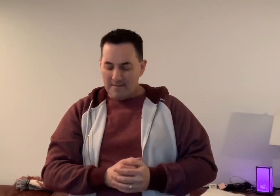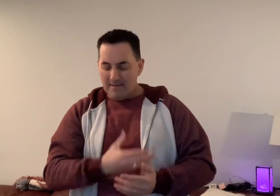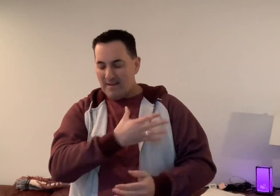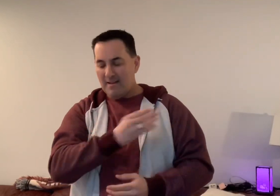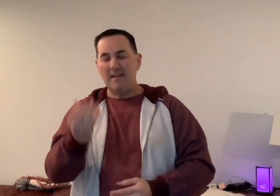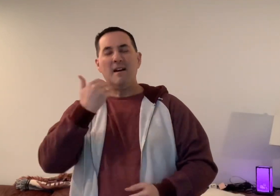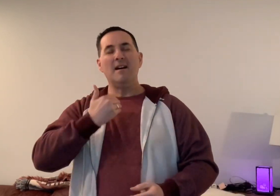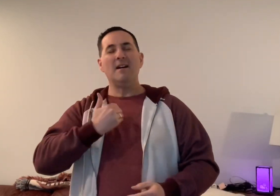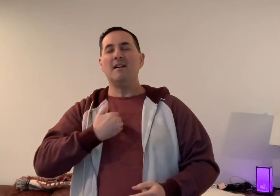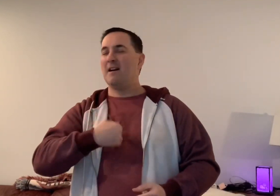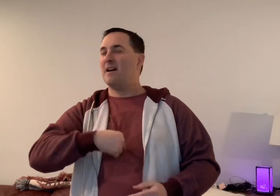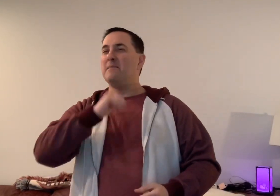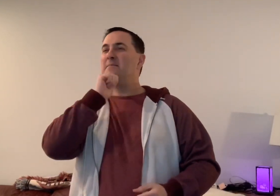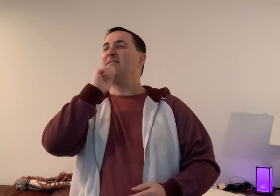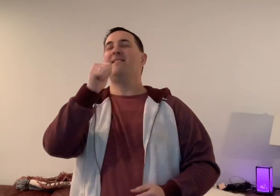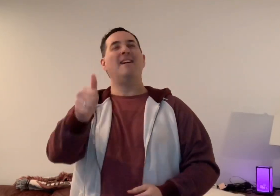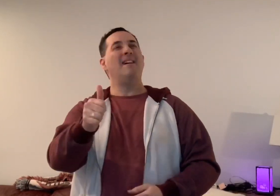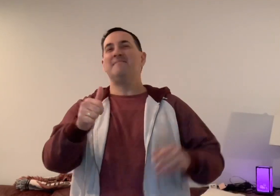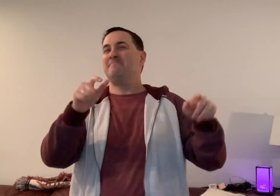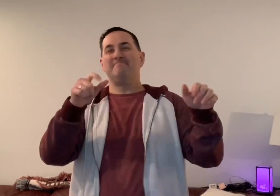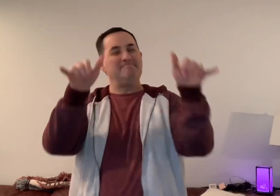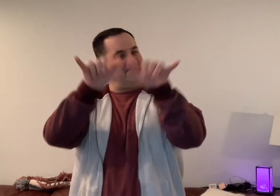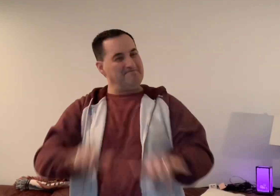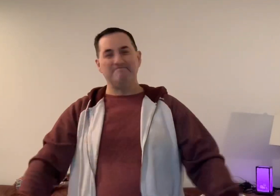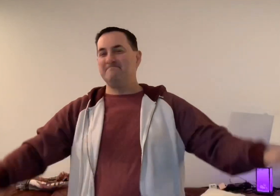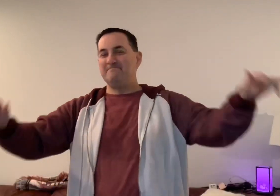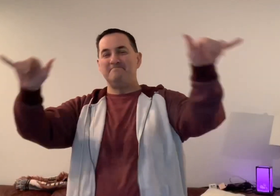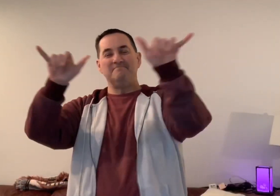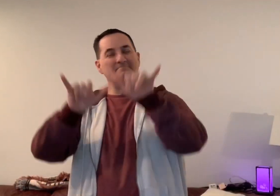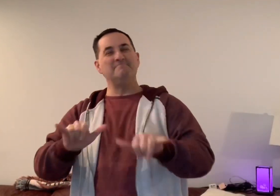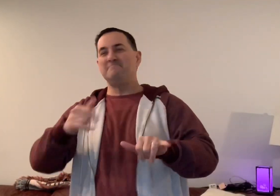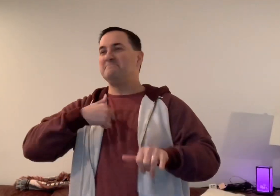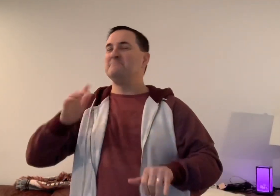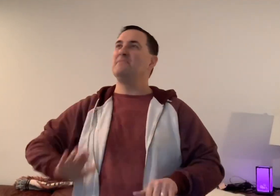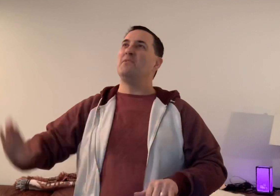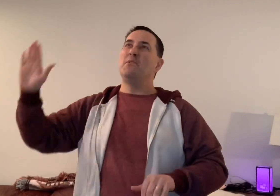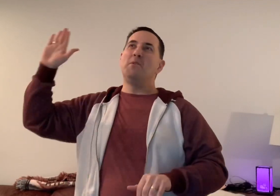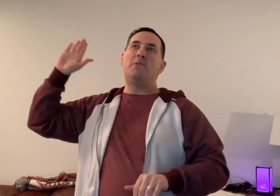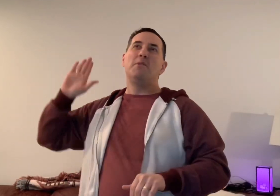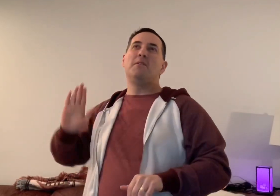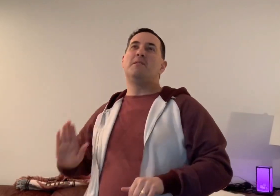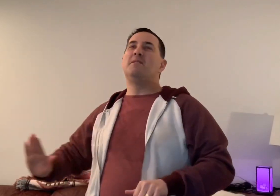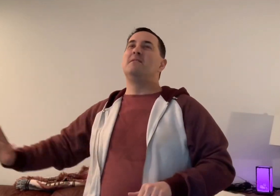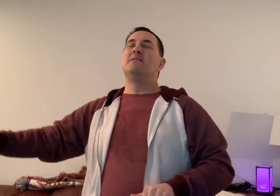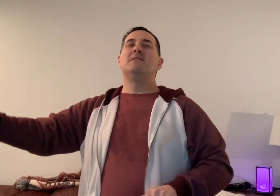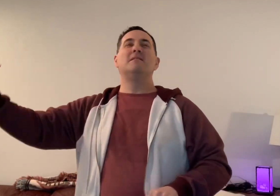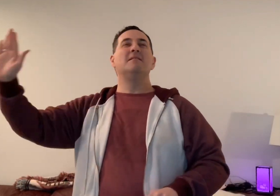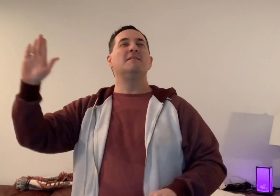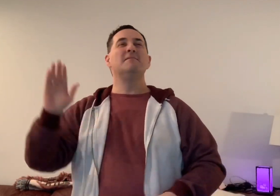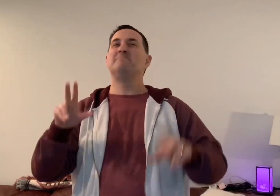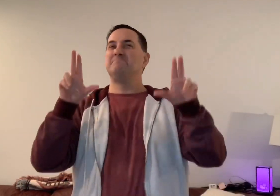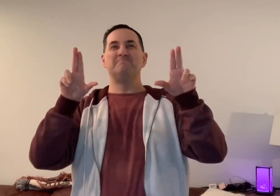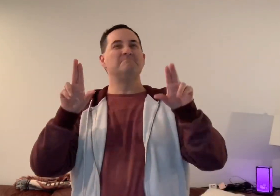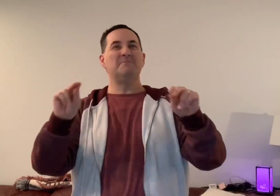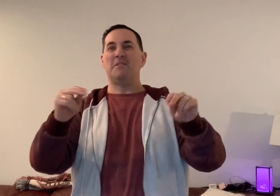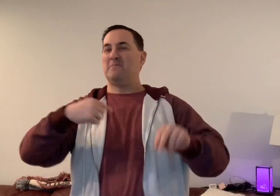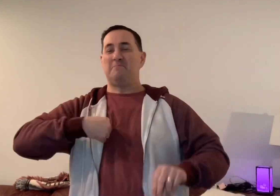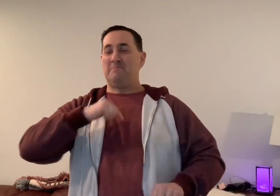I'm not who I was before No, I don't want